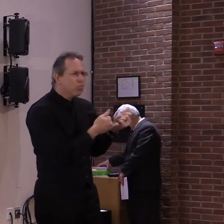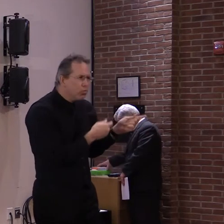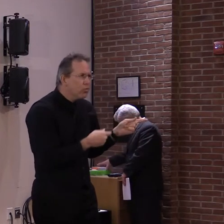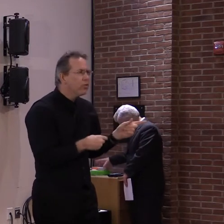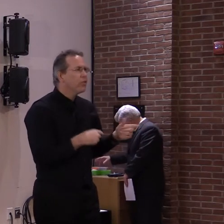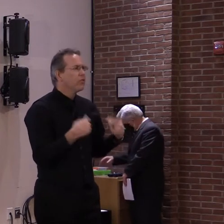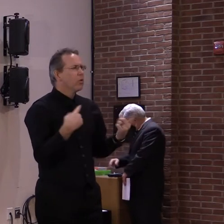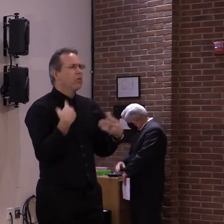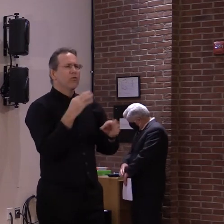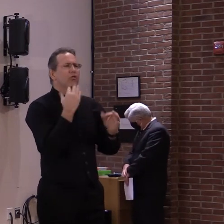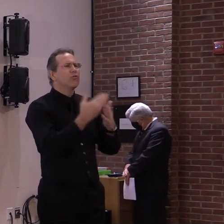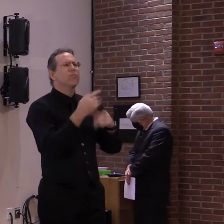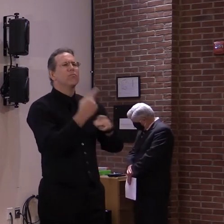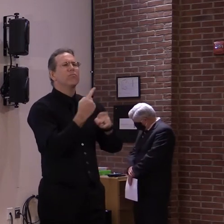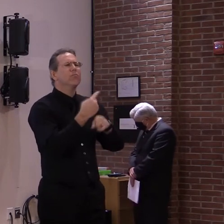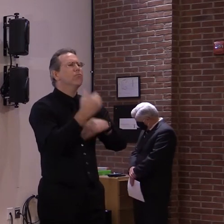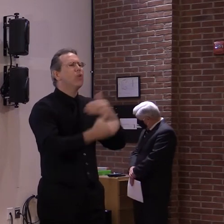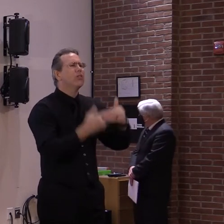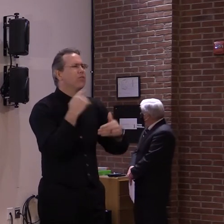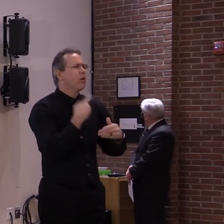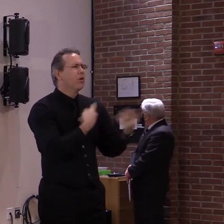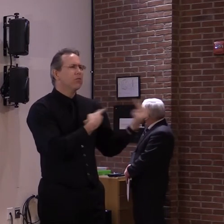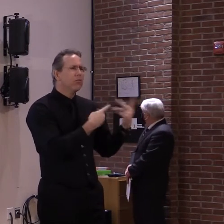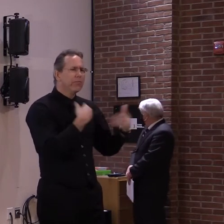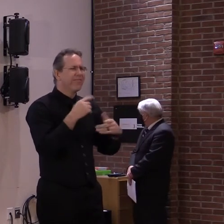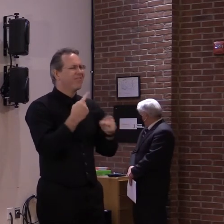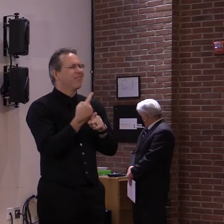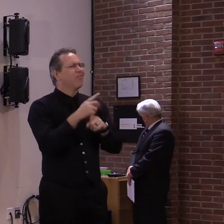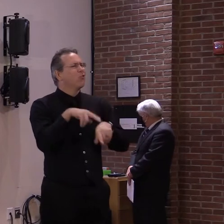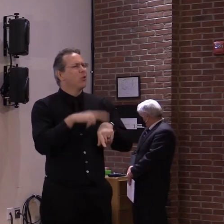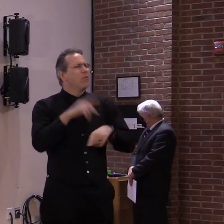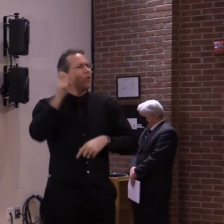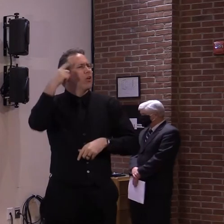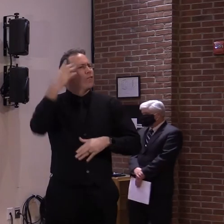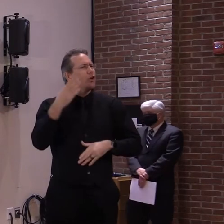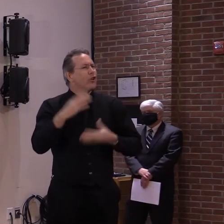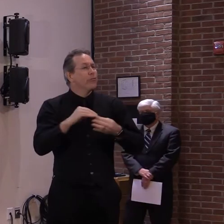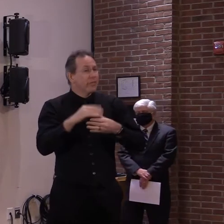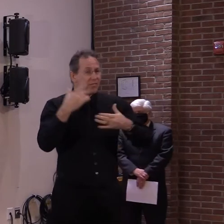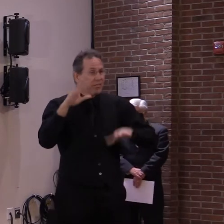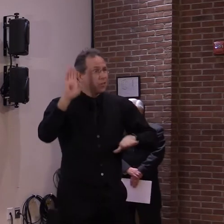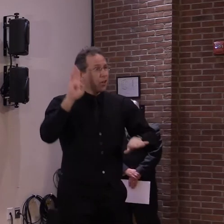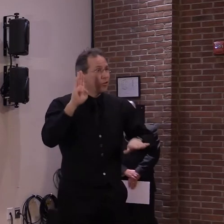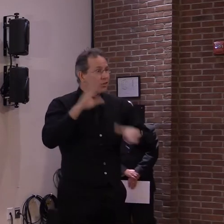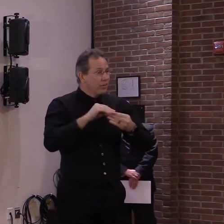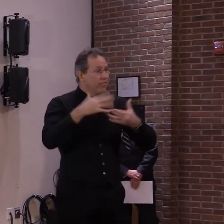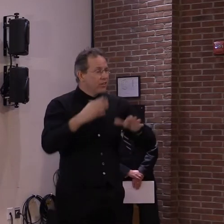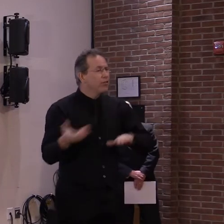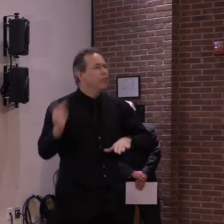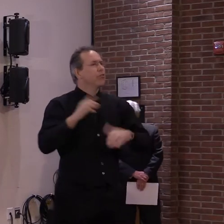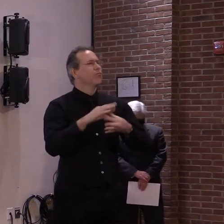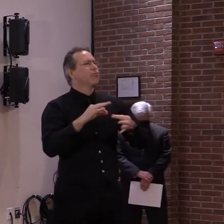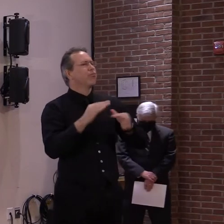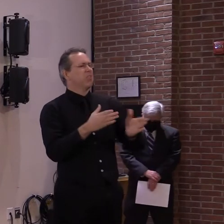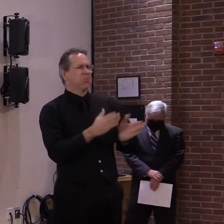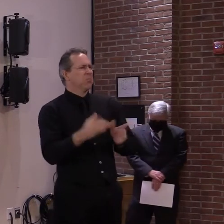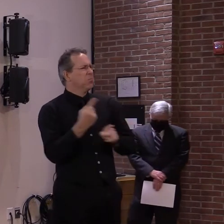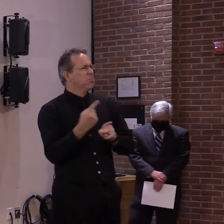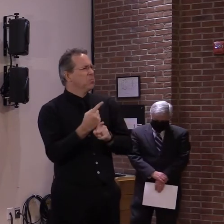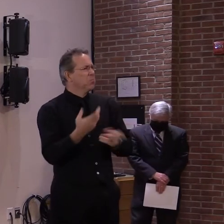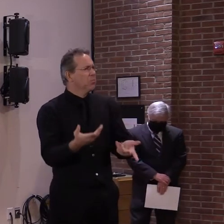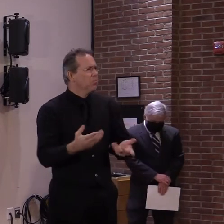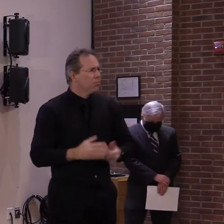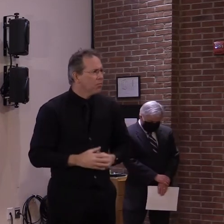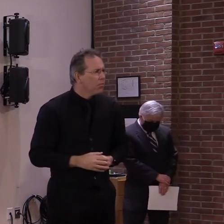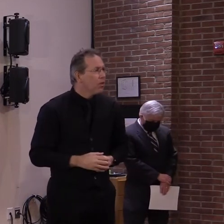Uh, we think this, uh, makes a lot of sense and, uh, we'll, we'll ask for their approval. If they don't, uh, then we'll, we'll take a different